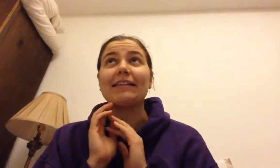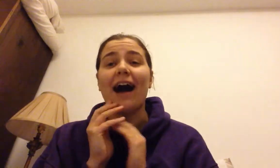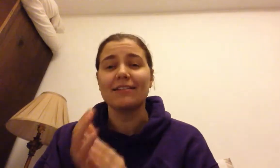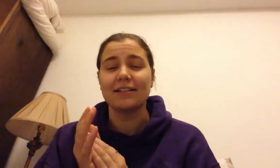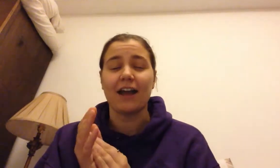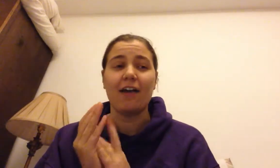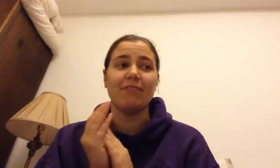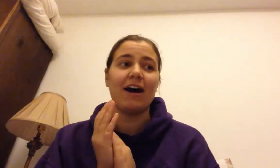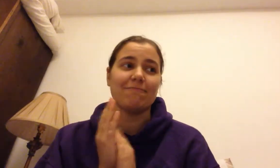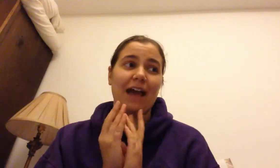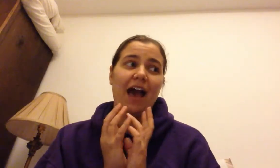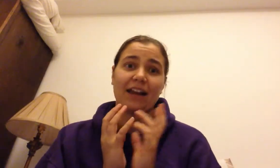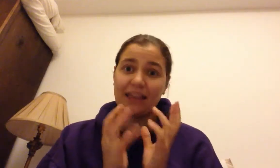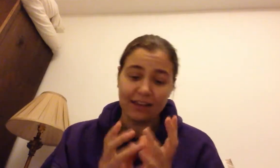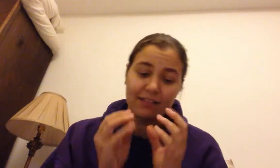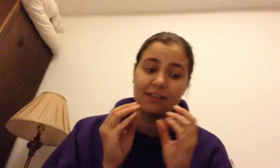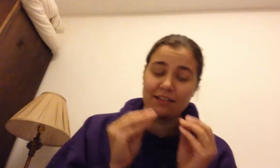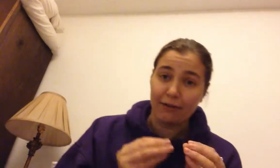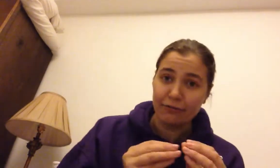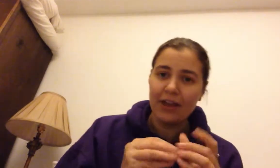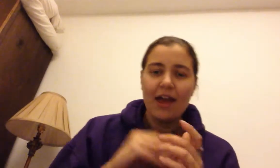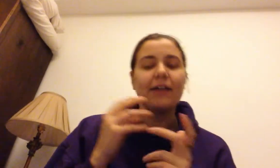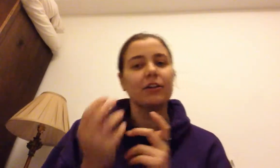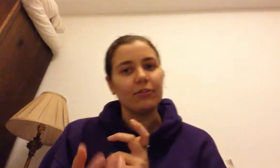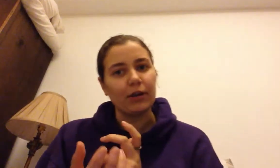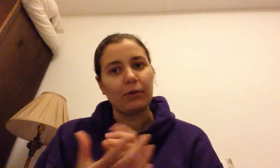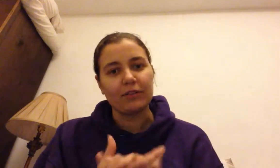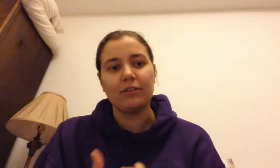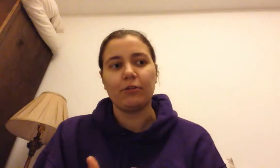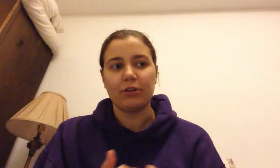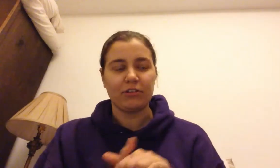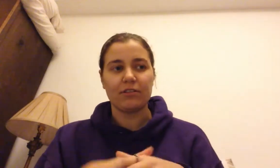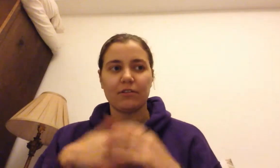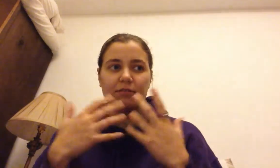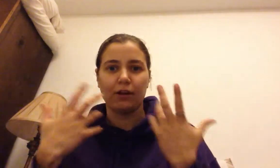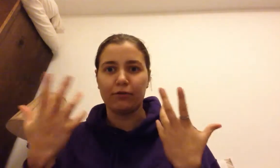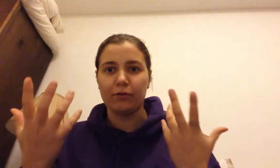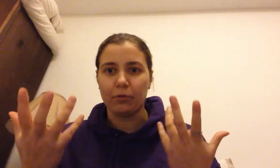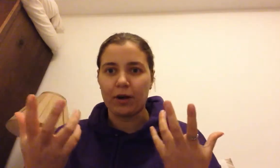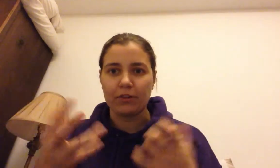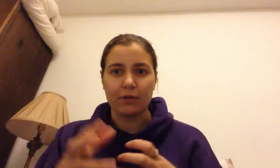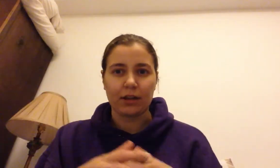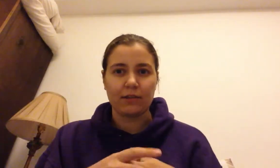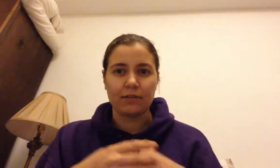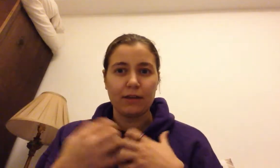time, um, at King's itself and could do what I want to do, which is, you know, food, water, the Middle East, environmental